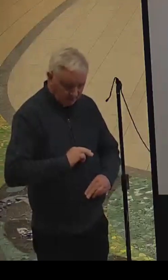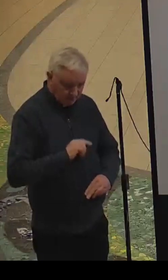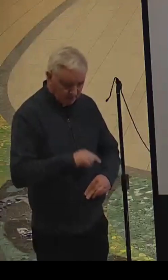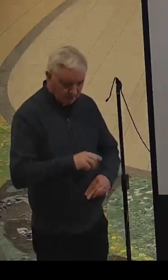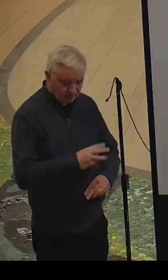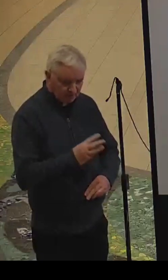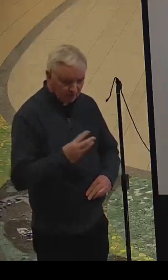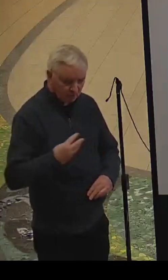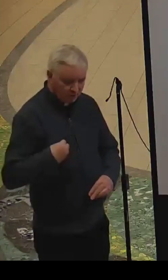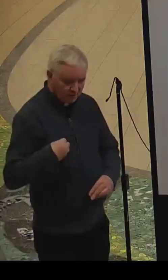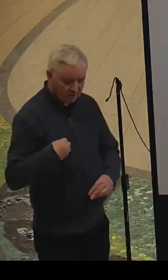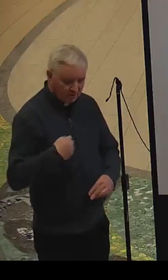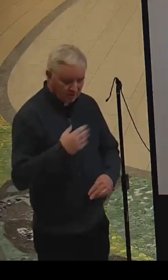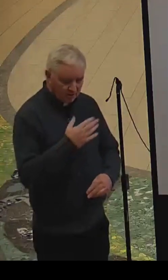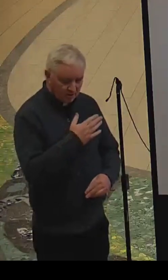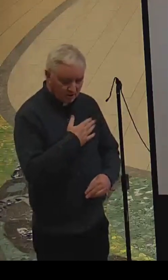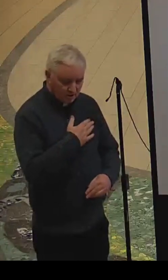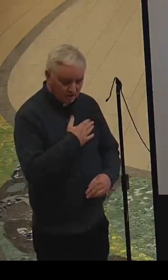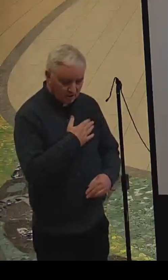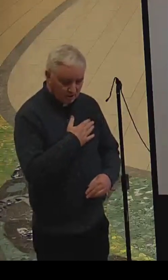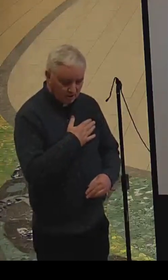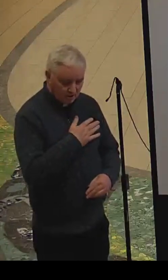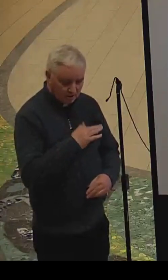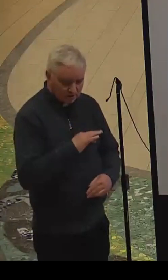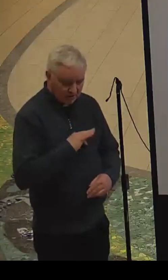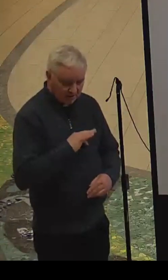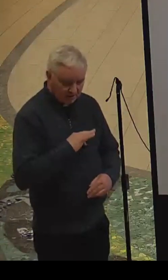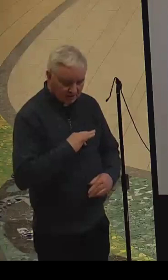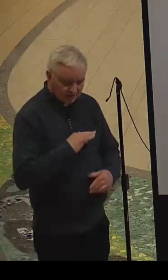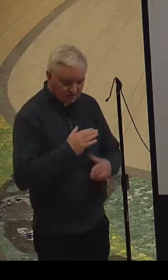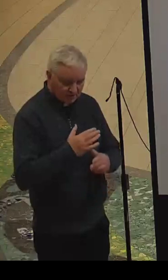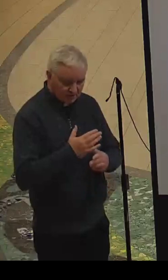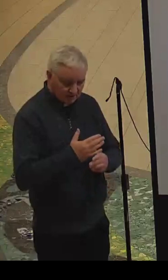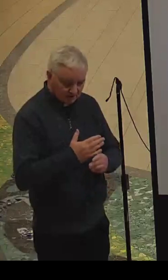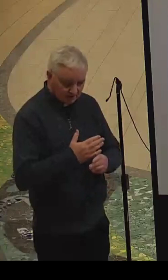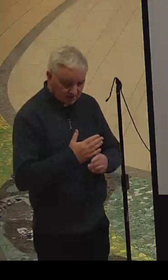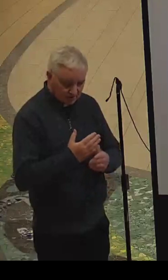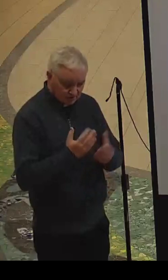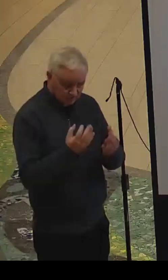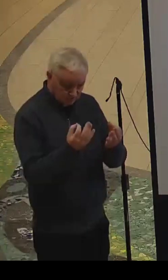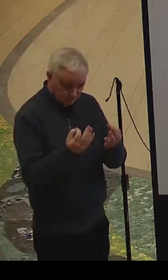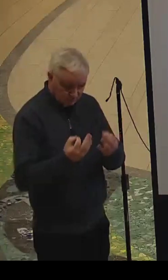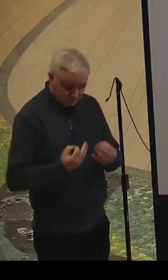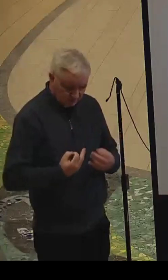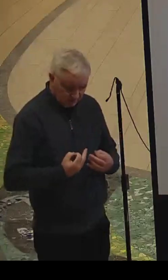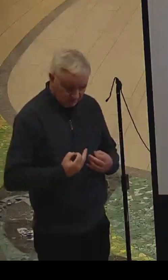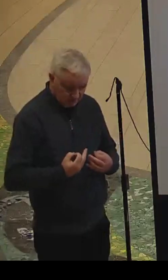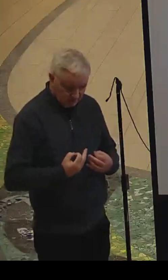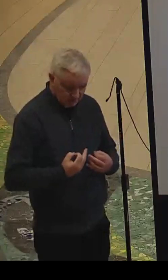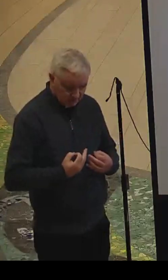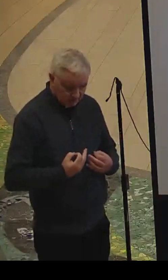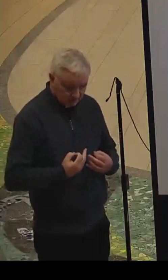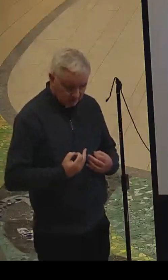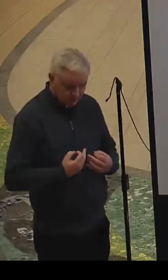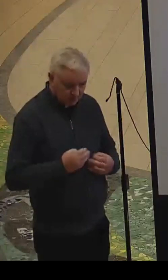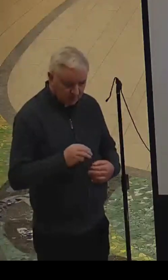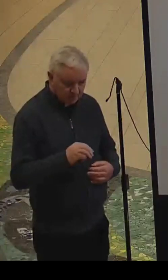that we ourselves have first received.